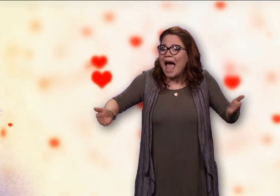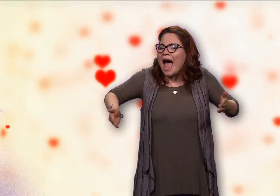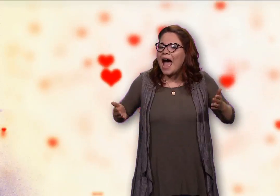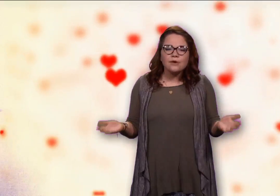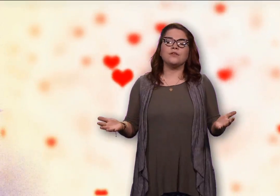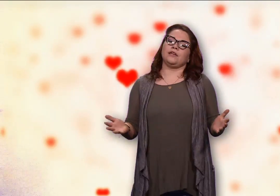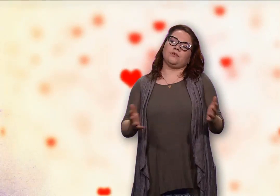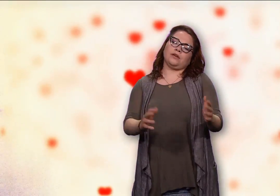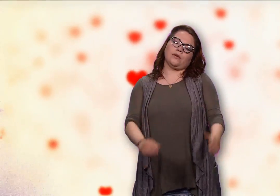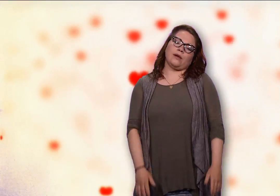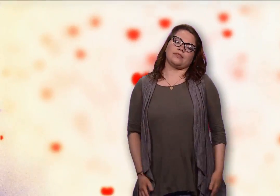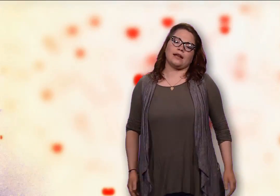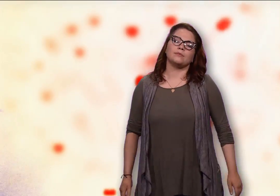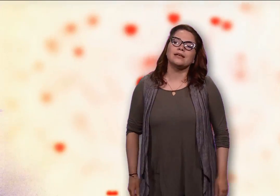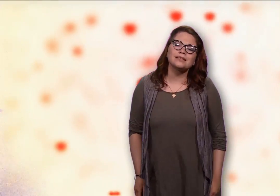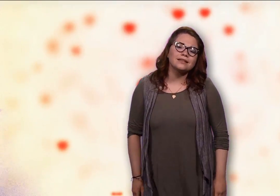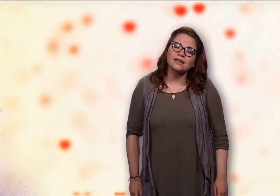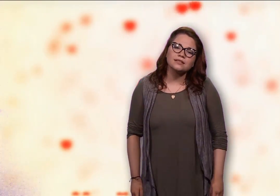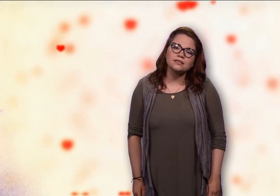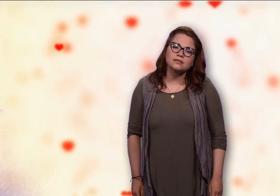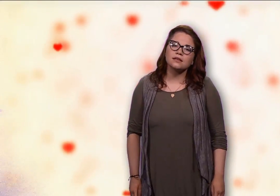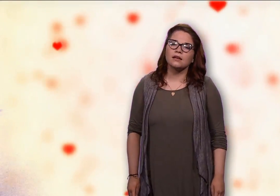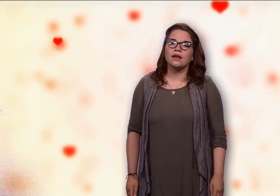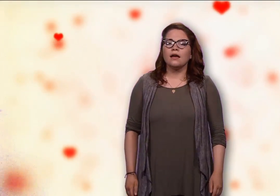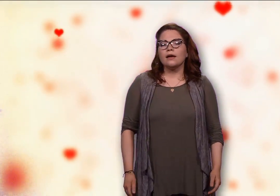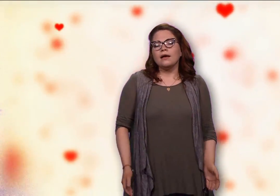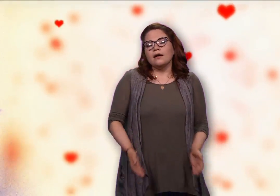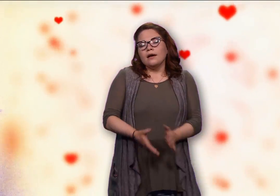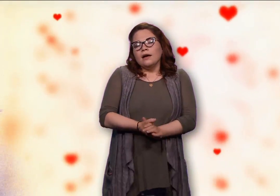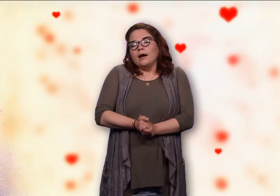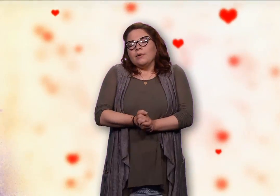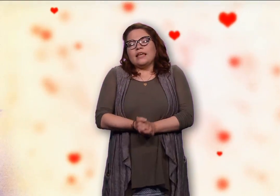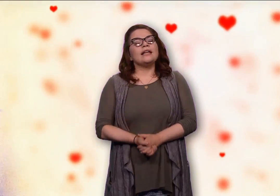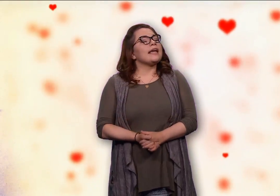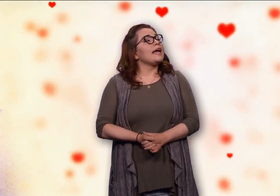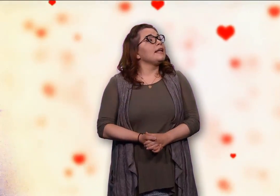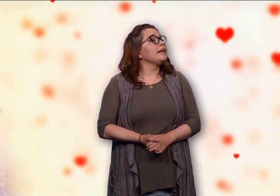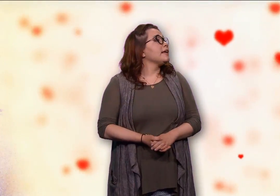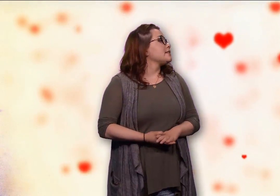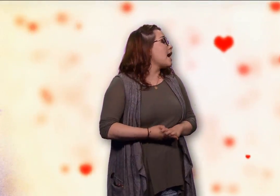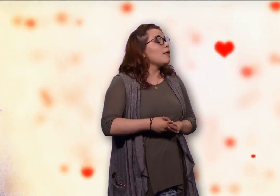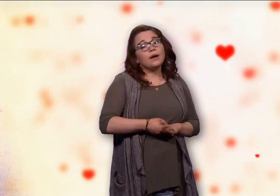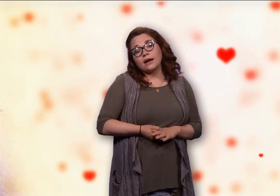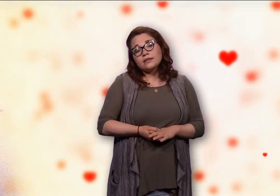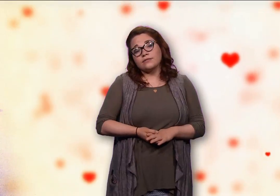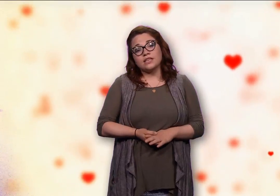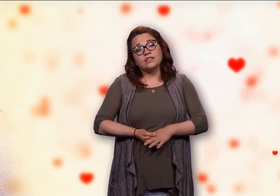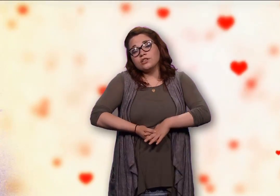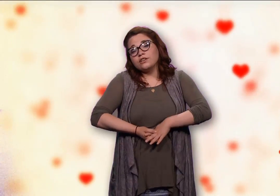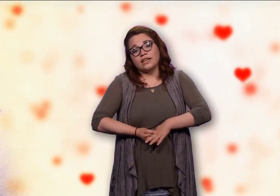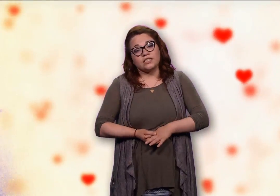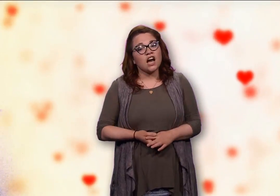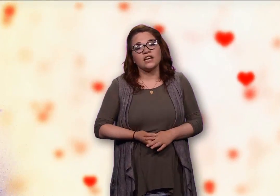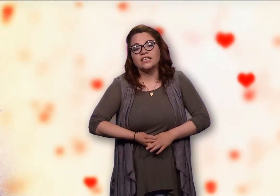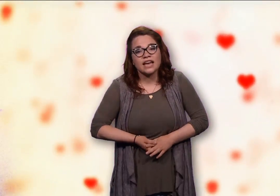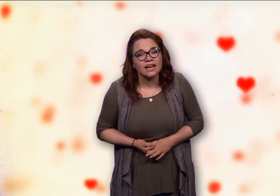How do you think you can get away with that in a place like this? But then again, it's all part of Tinder in a Tiny Town.